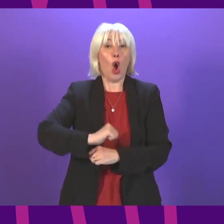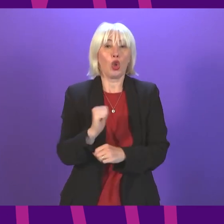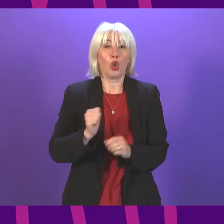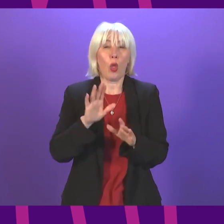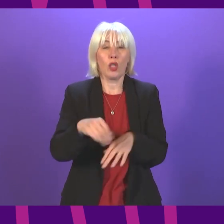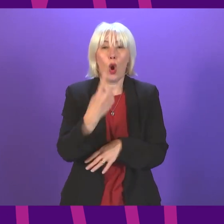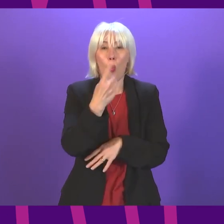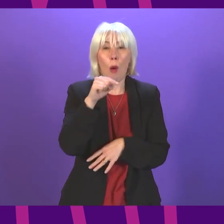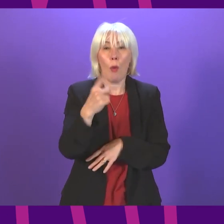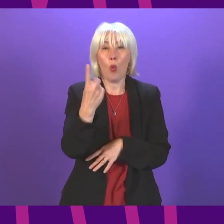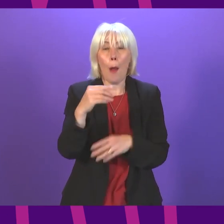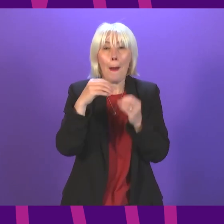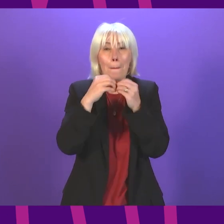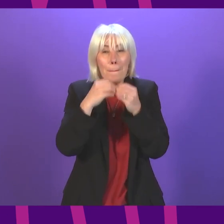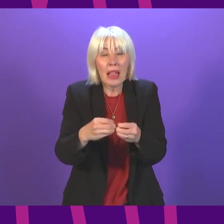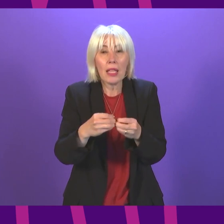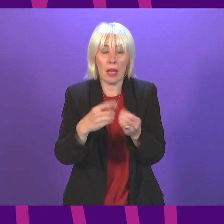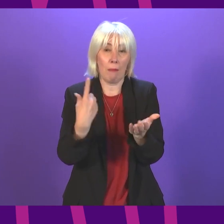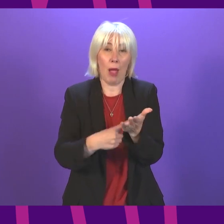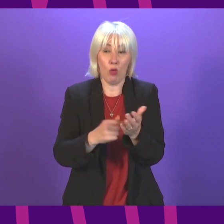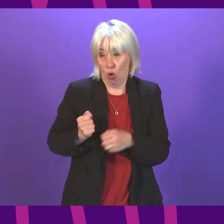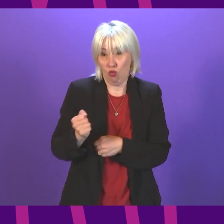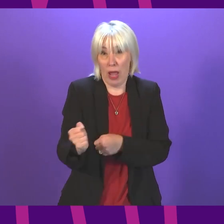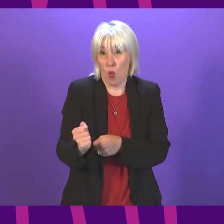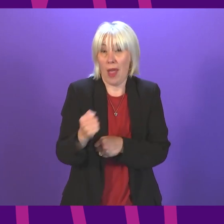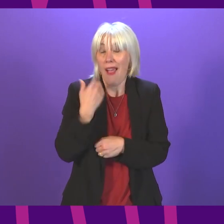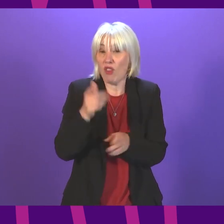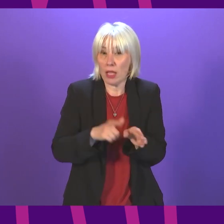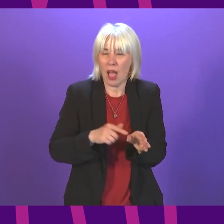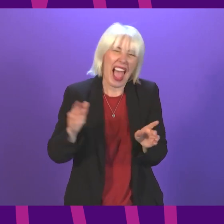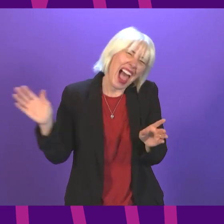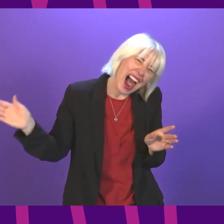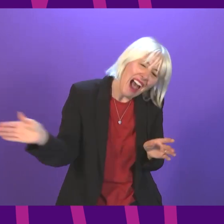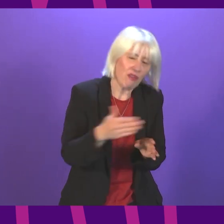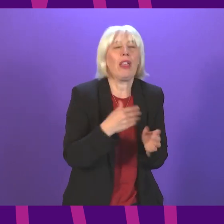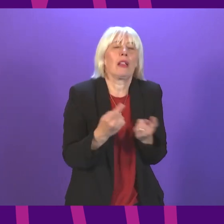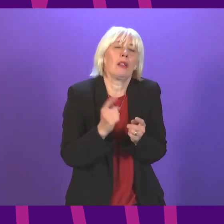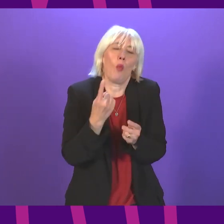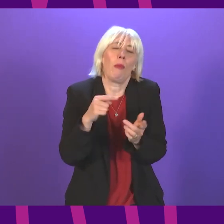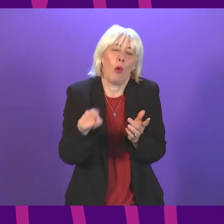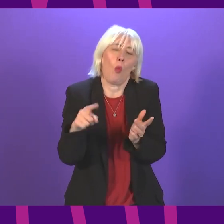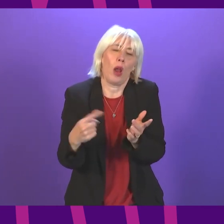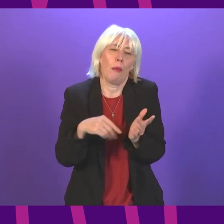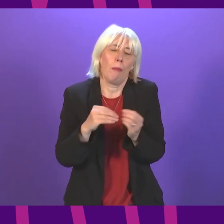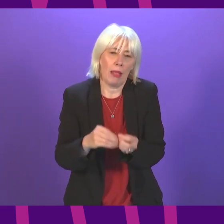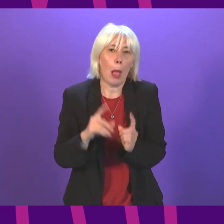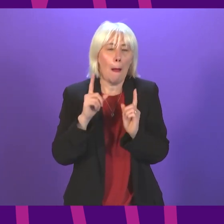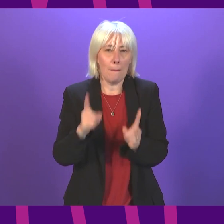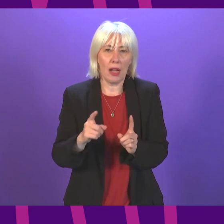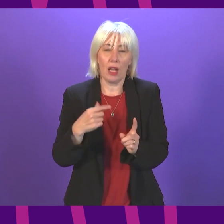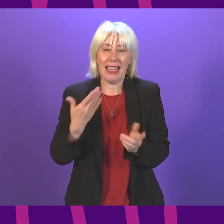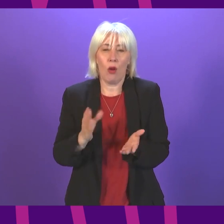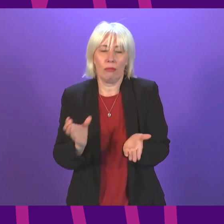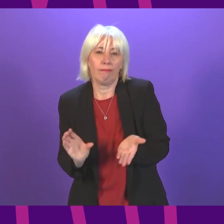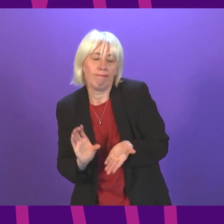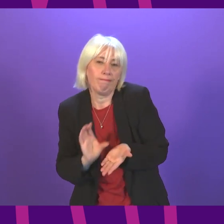circa £1.1 billion a year on its railway, and that covers all aspects including investment. Currently, because of the investment, the money we've had to